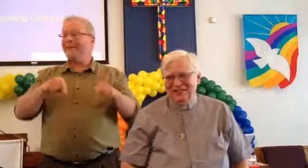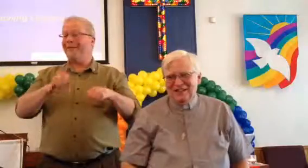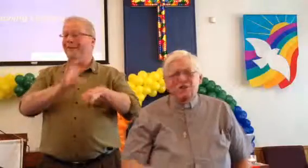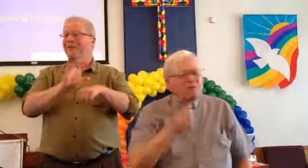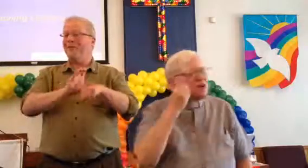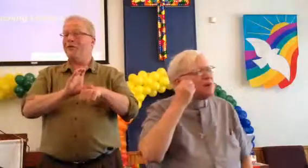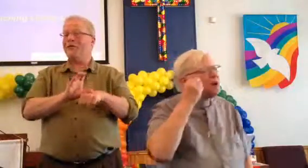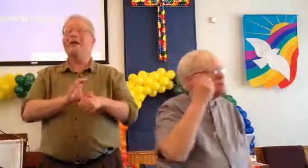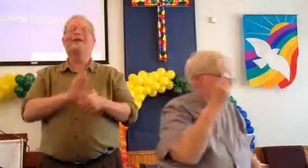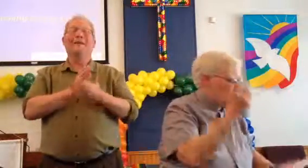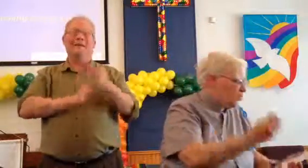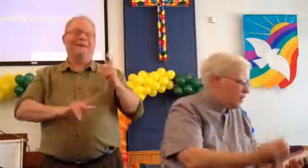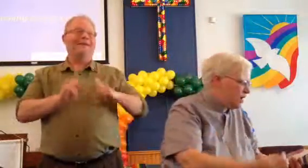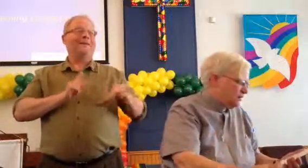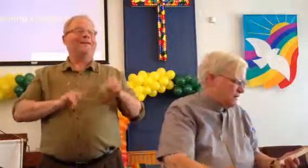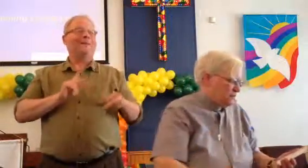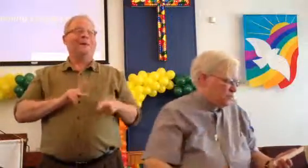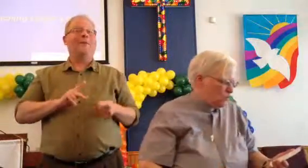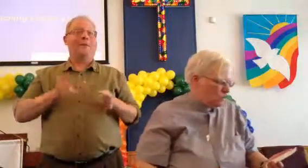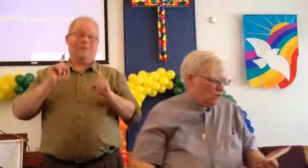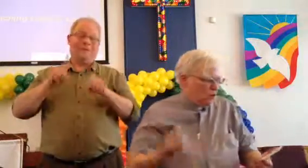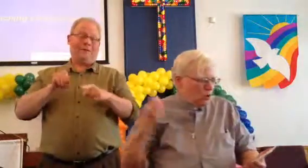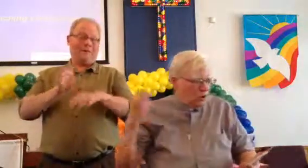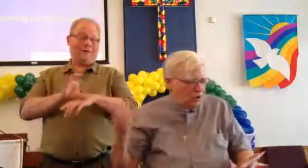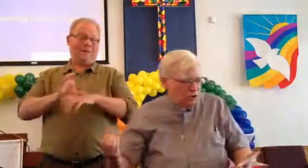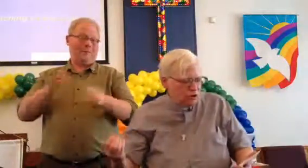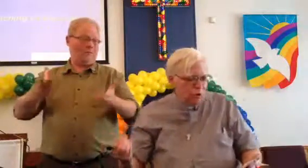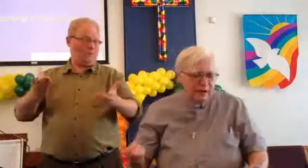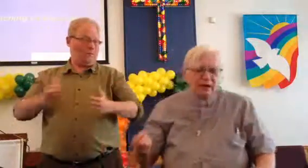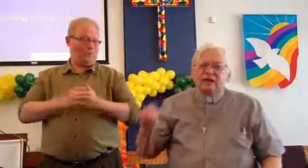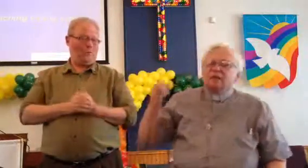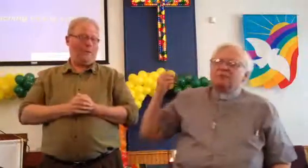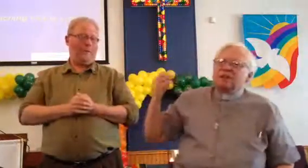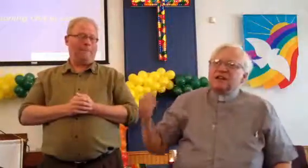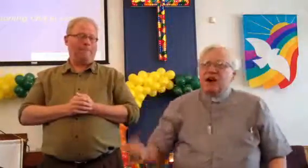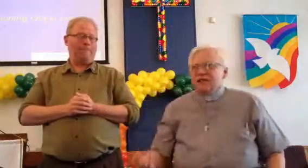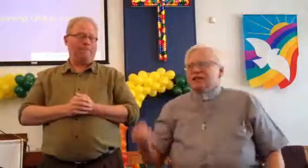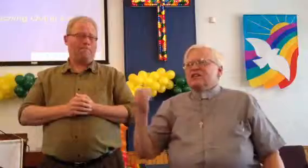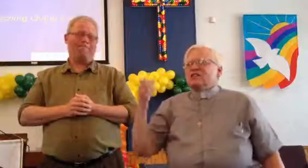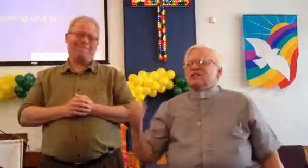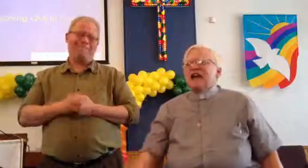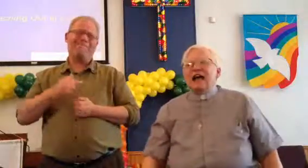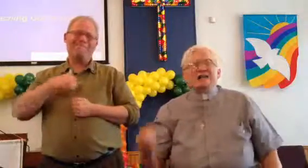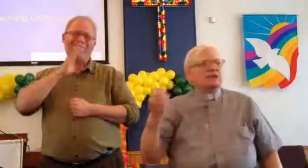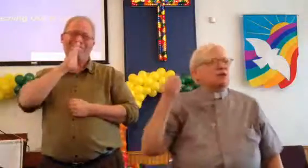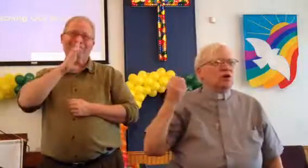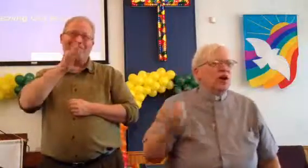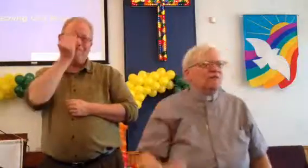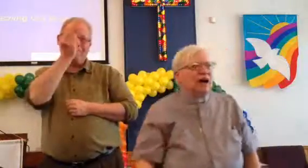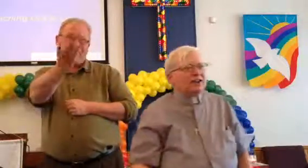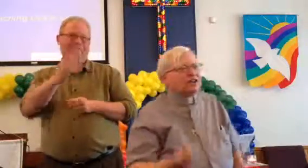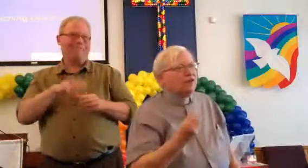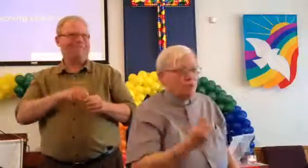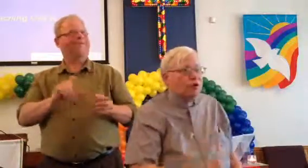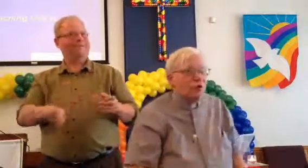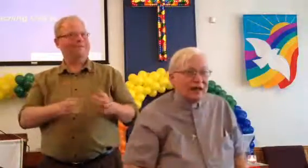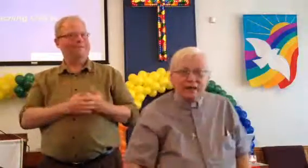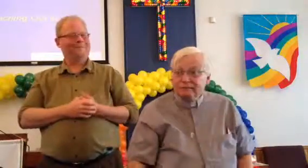We've come out as being queer, if you will. We don't do it because society will love us for doing it.